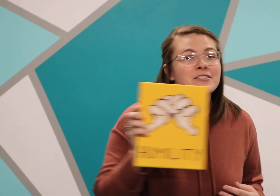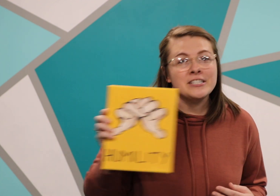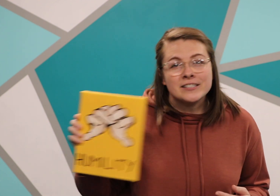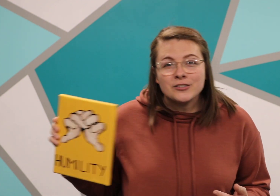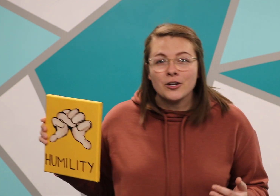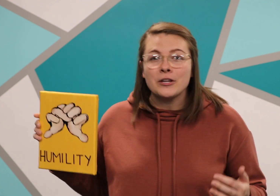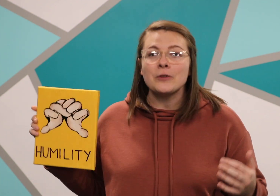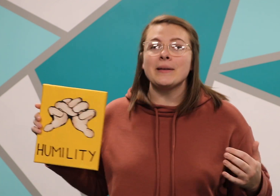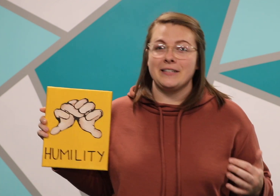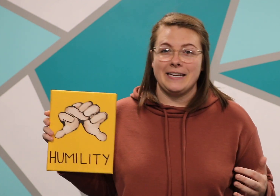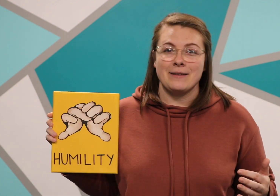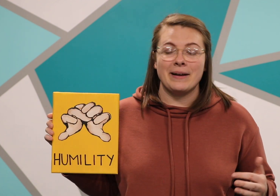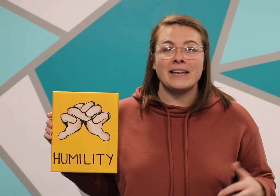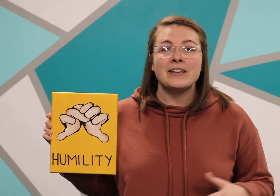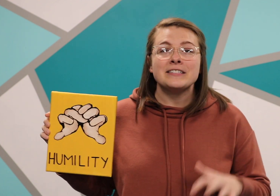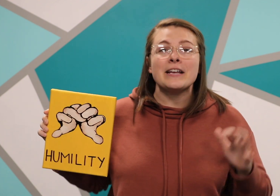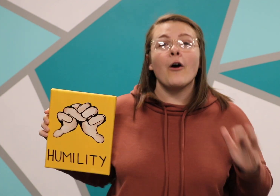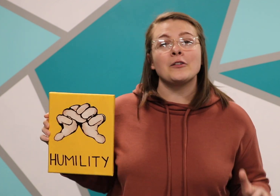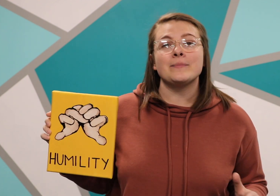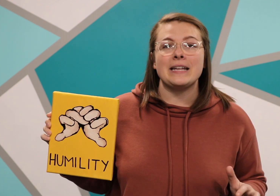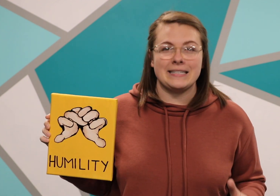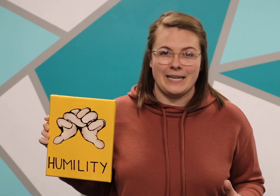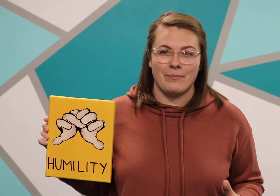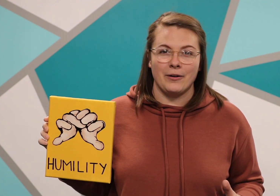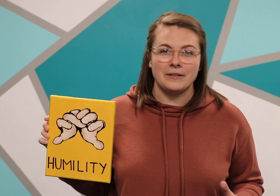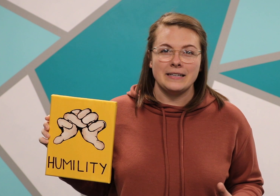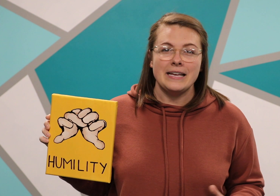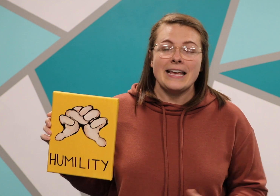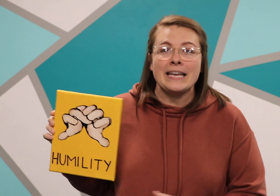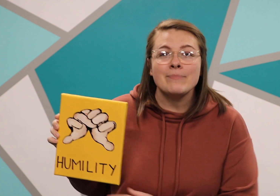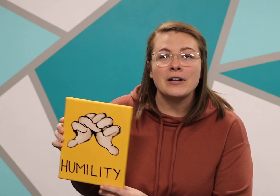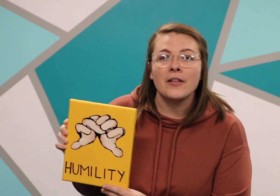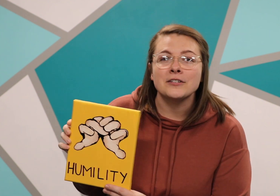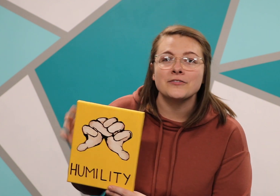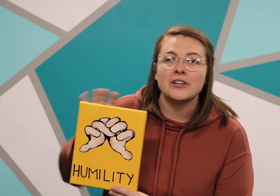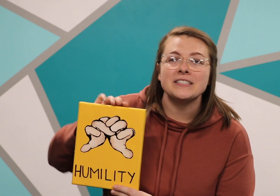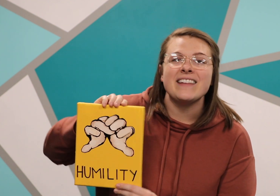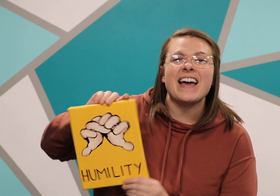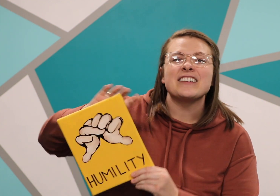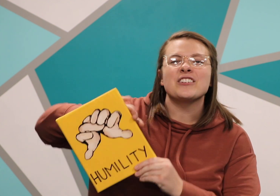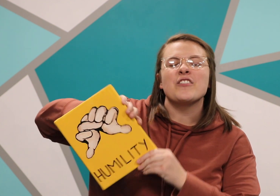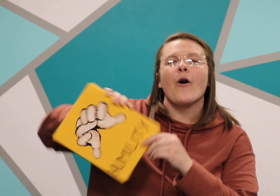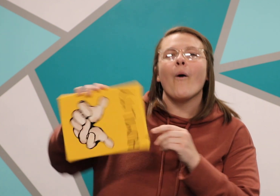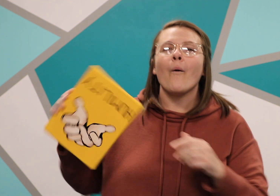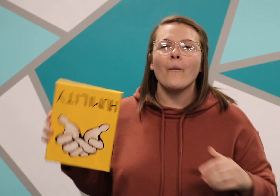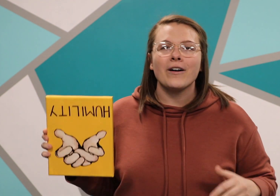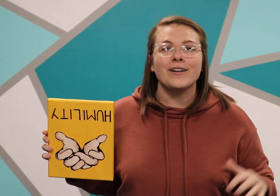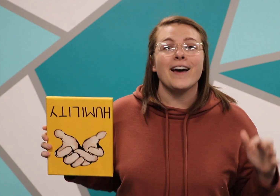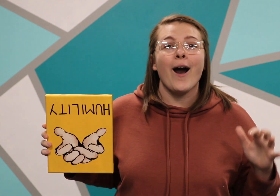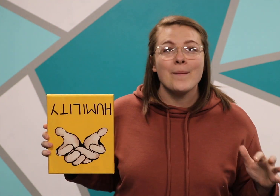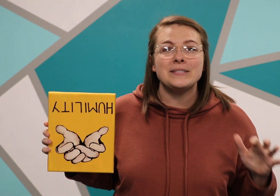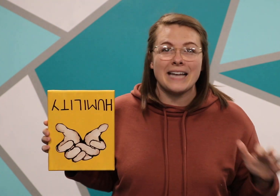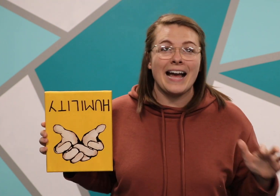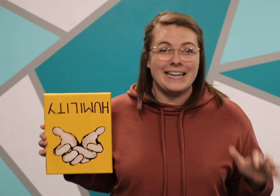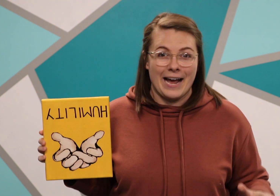Jesus showed humility by giving us the ultimate example. He put others first and that turned the whole world upside down.